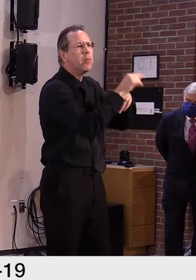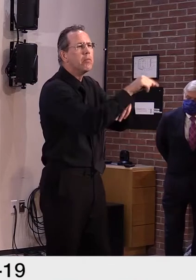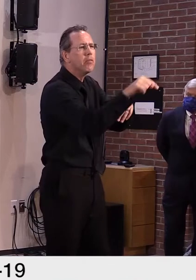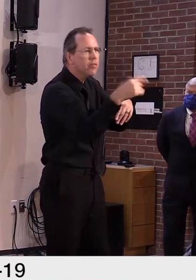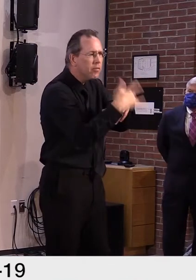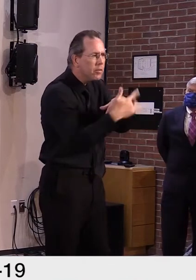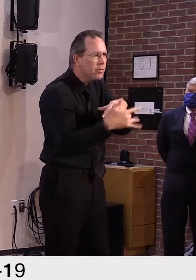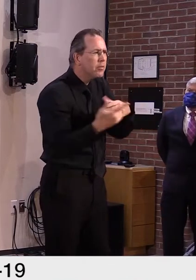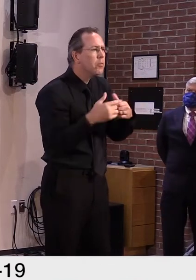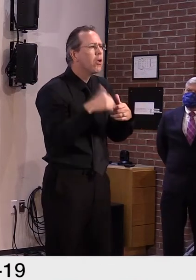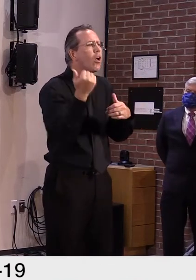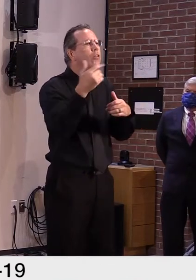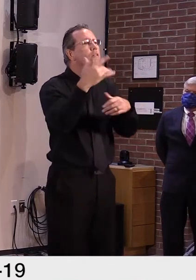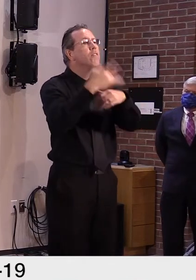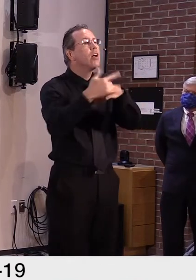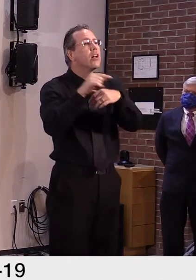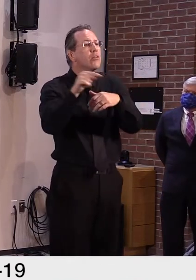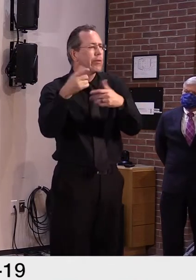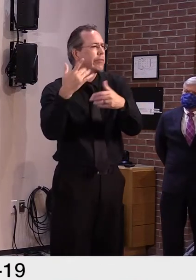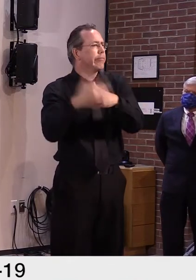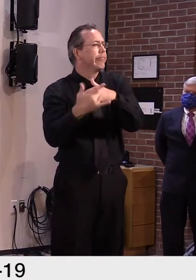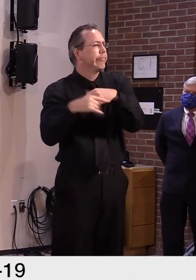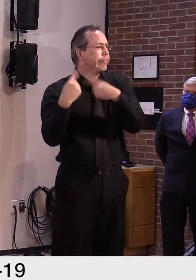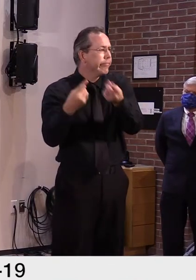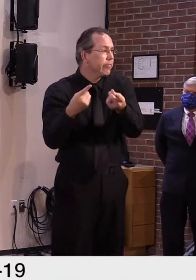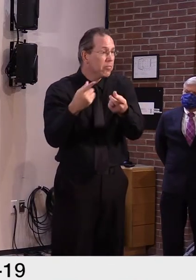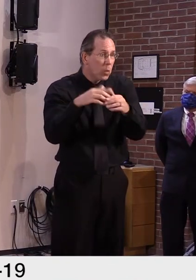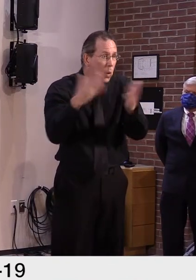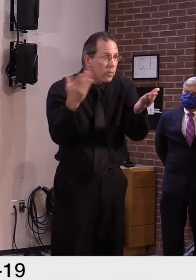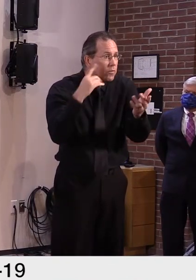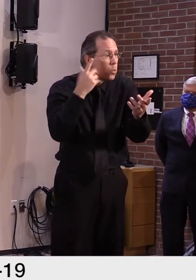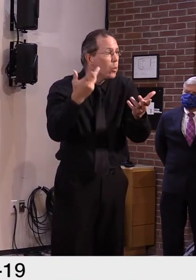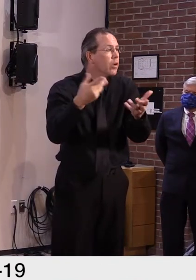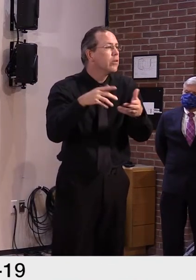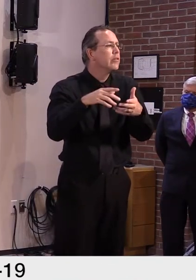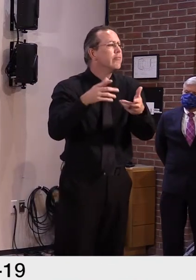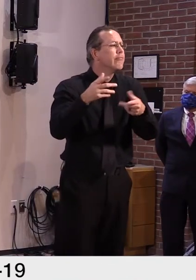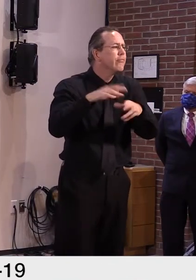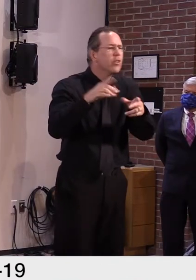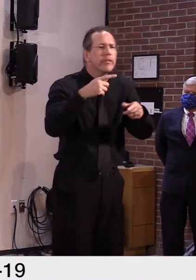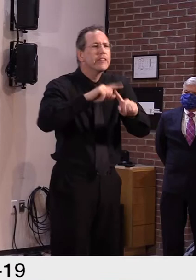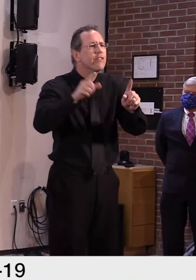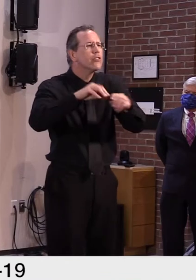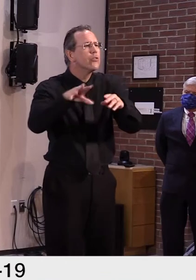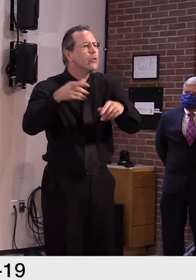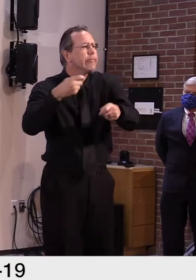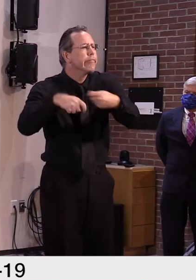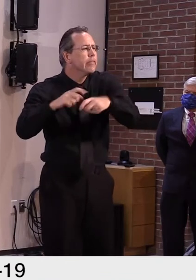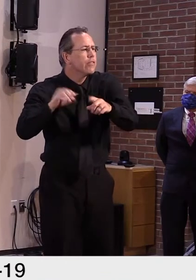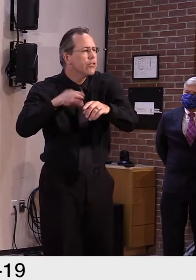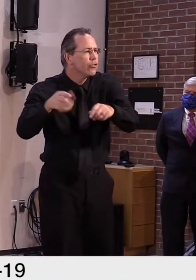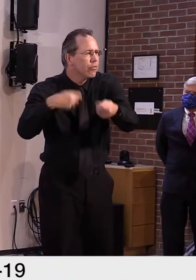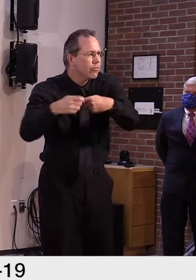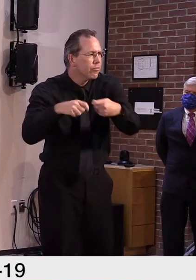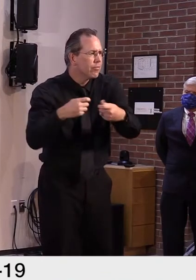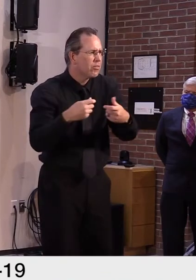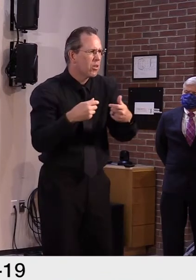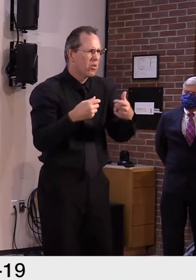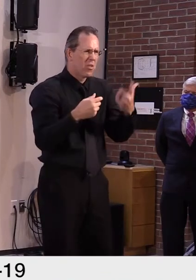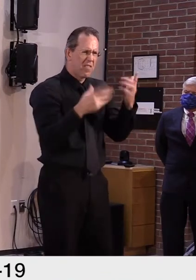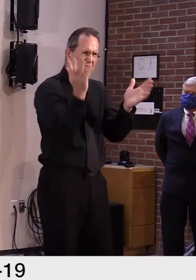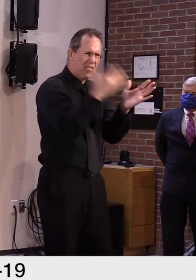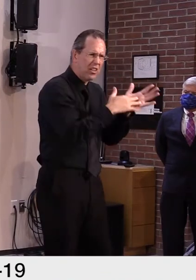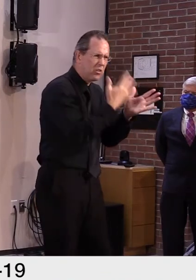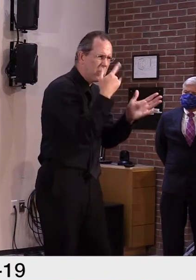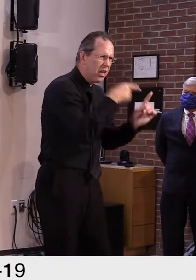days a week and different children are filling those slots throughout the course of the week. So that's kind of the difference in that language. If you go back to